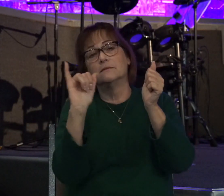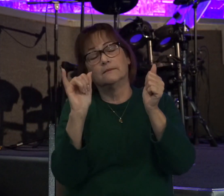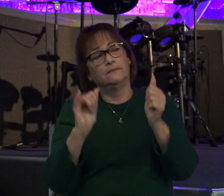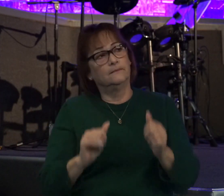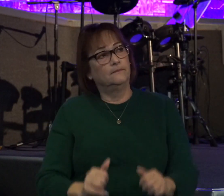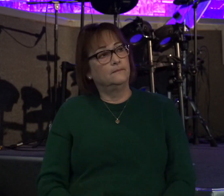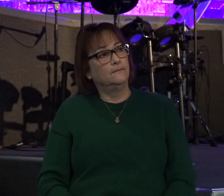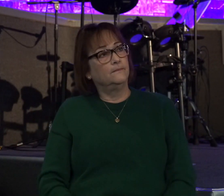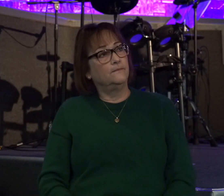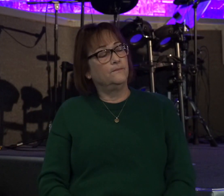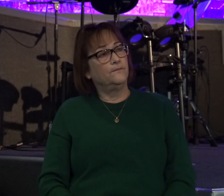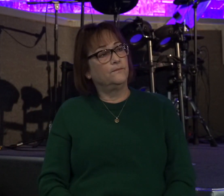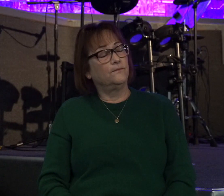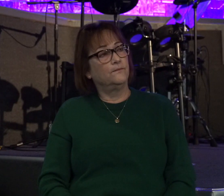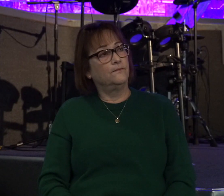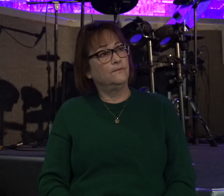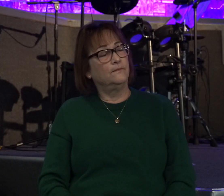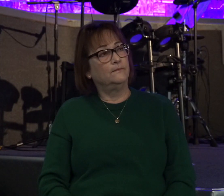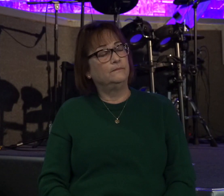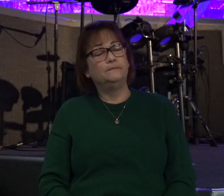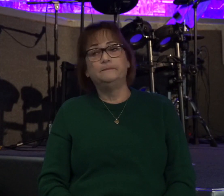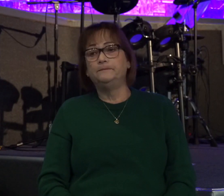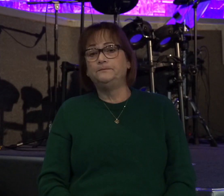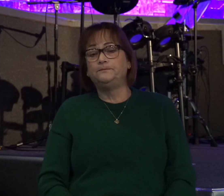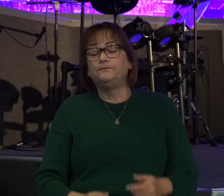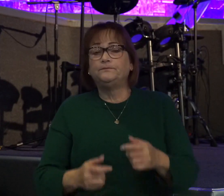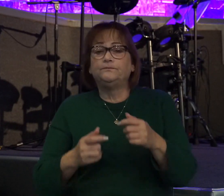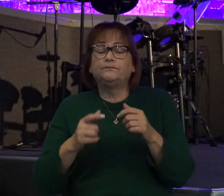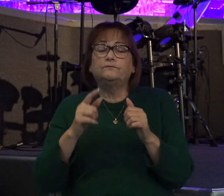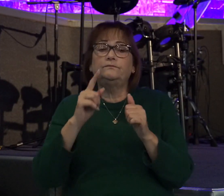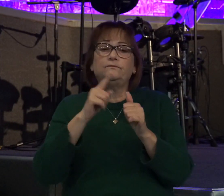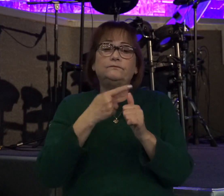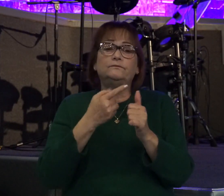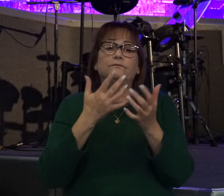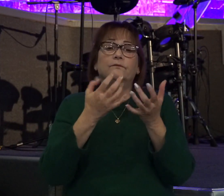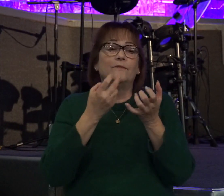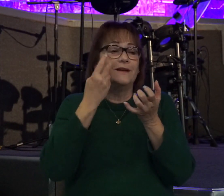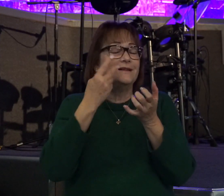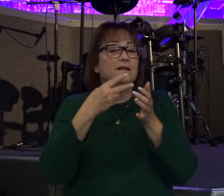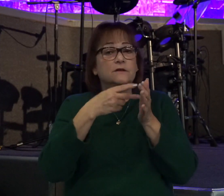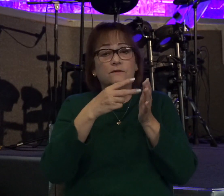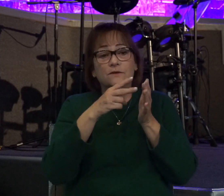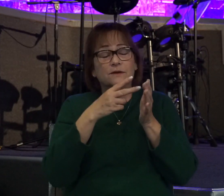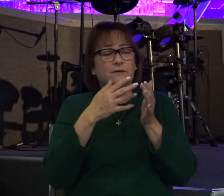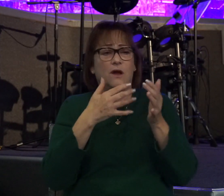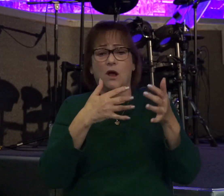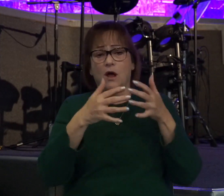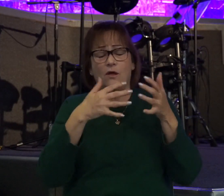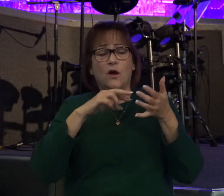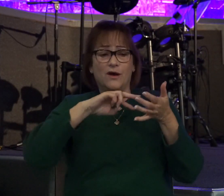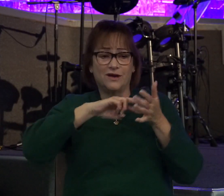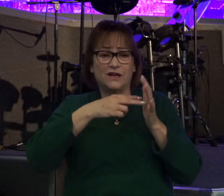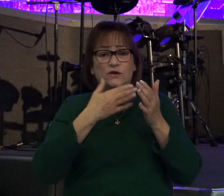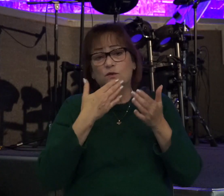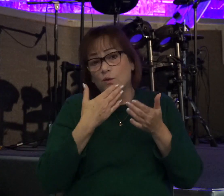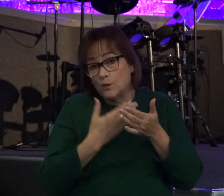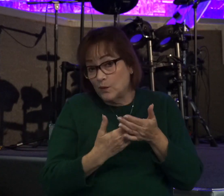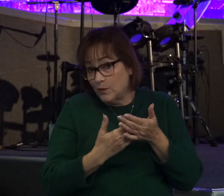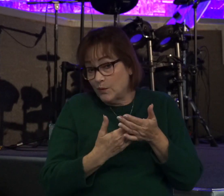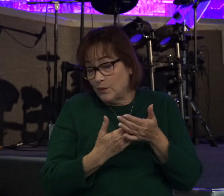The first thing that I want us to see in these verses is although their intentions were good, they